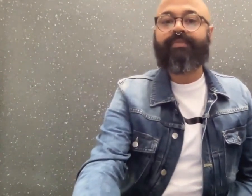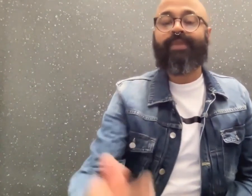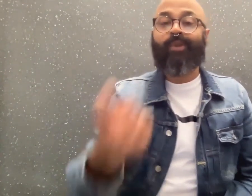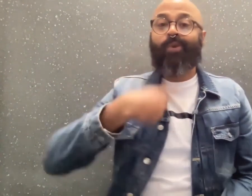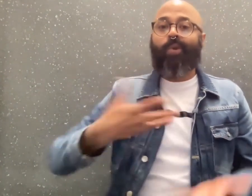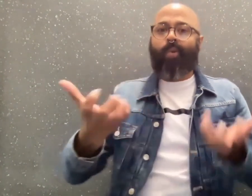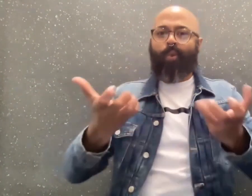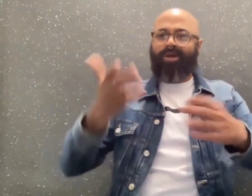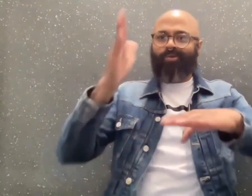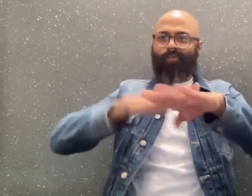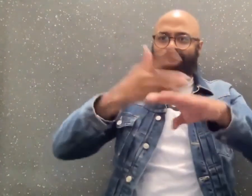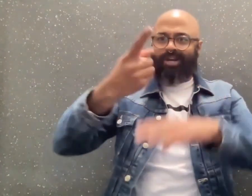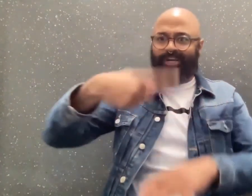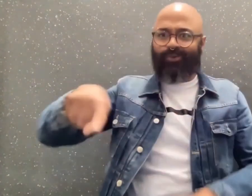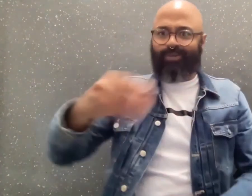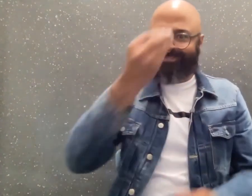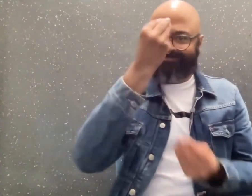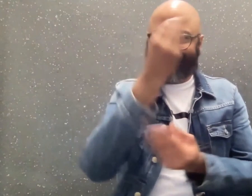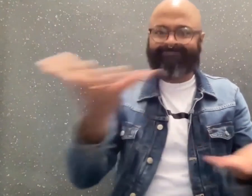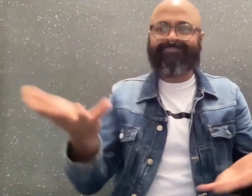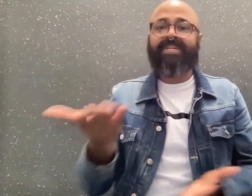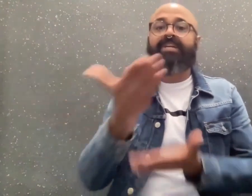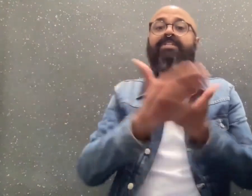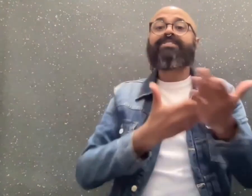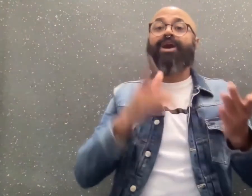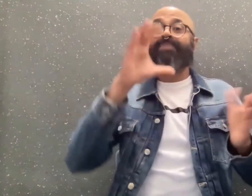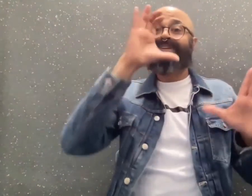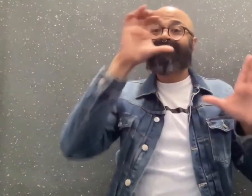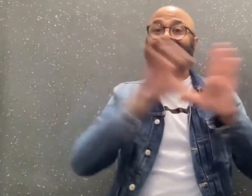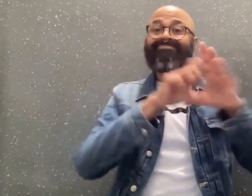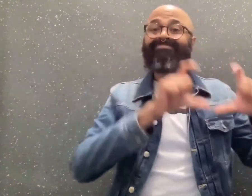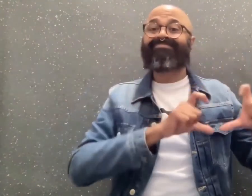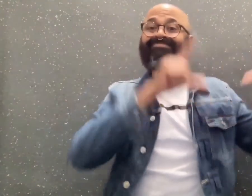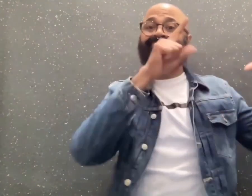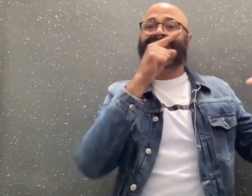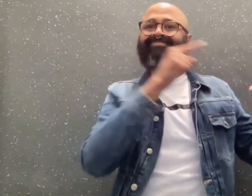Some of the images in this video are graphic and may be disturbing to some viewers.